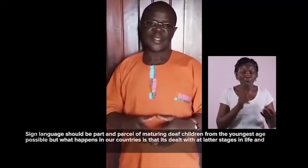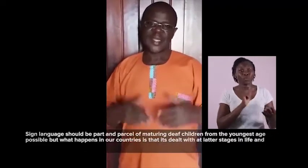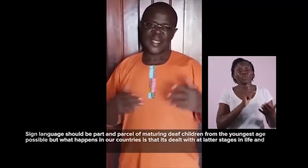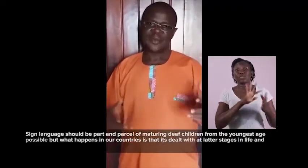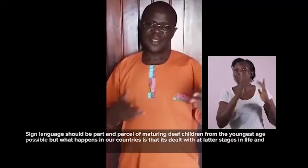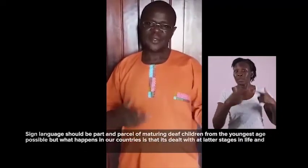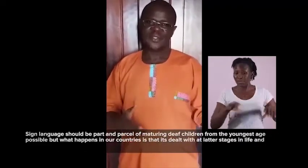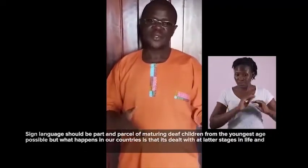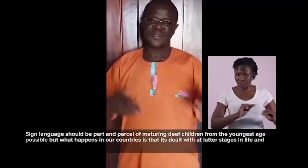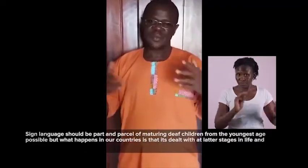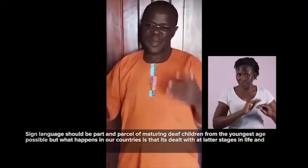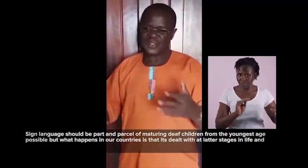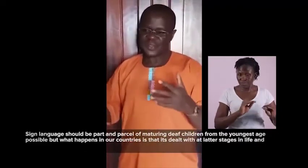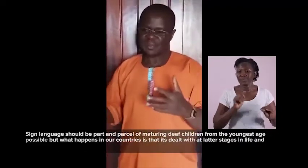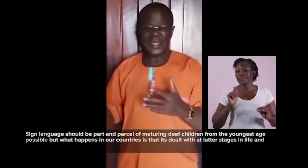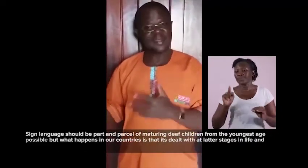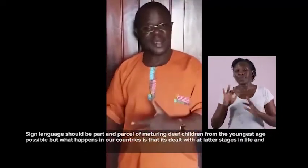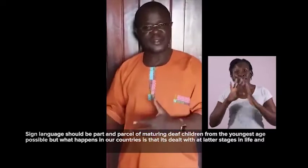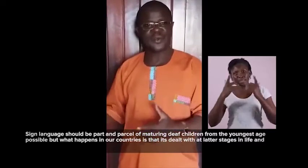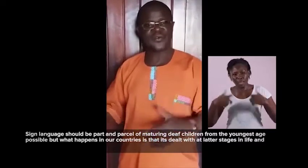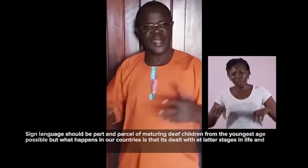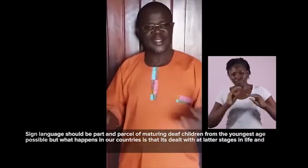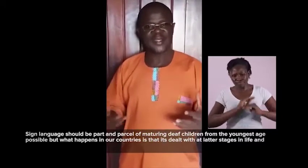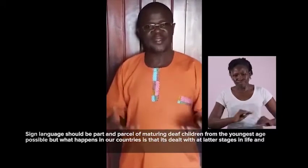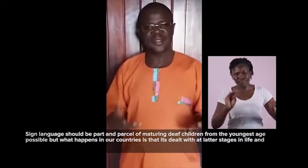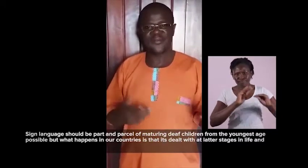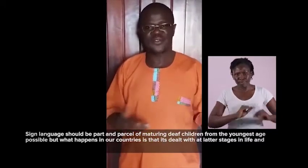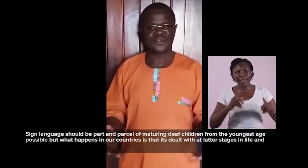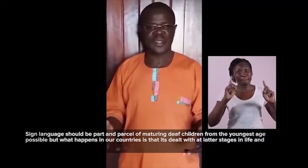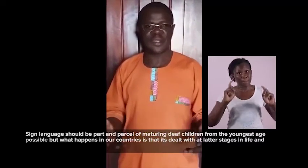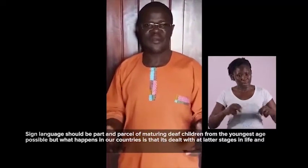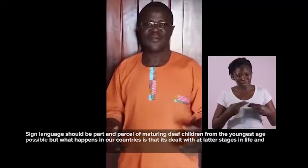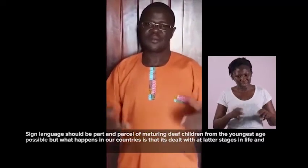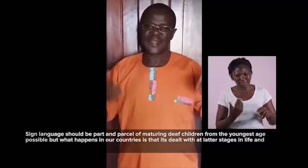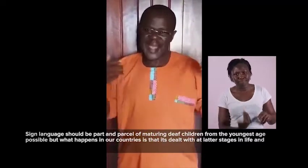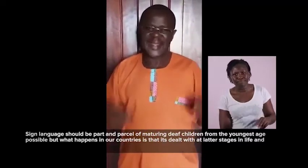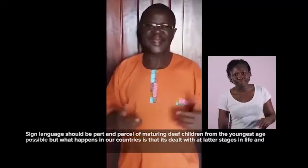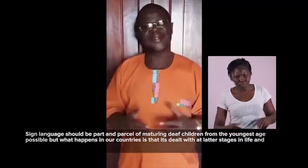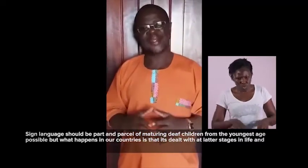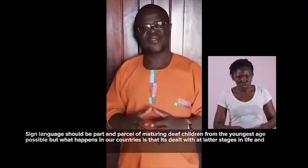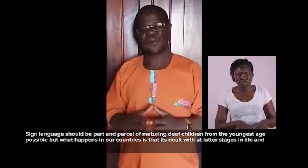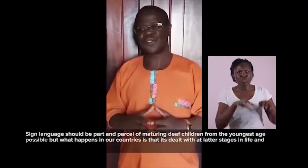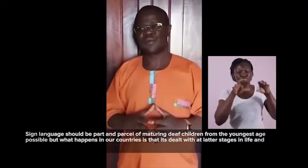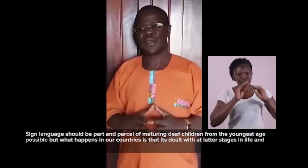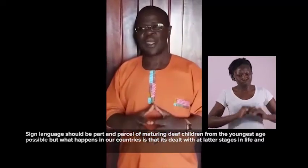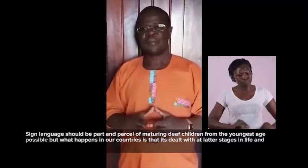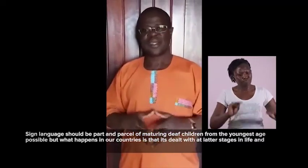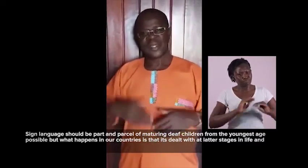Sign language education should be part and parcel of naturally deaf children from the earliest age possible. But what